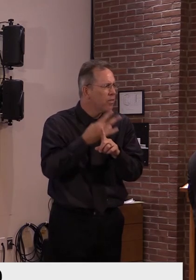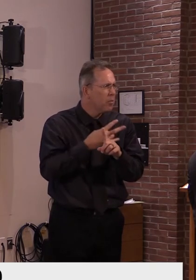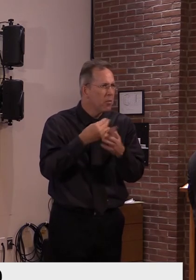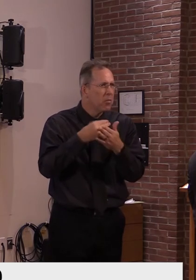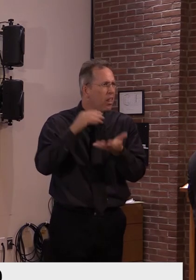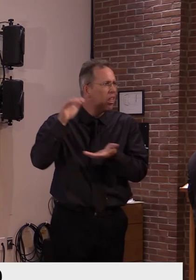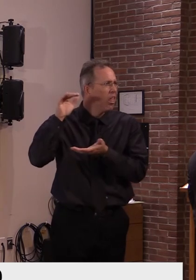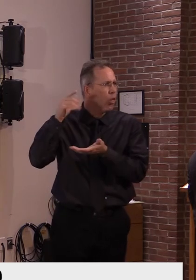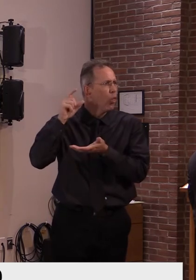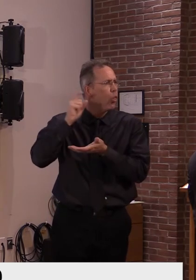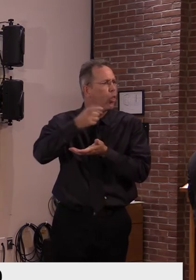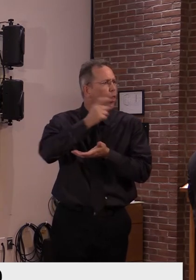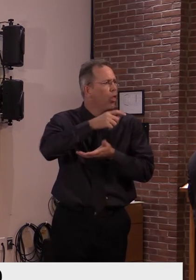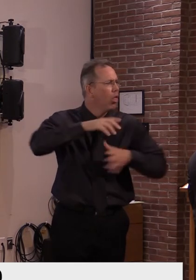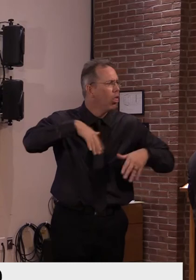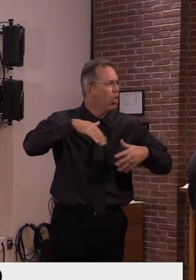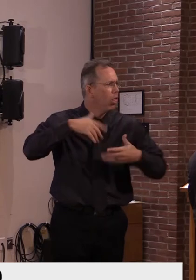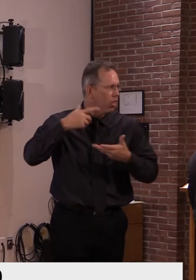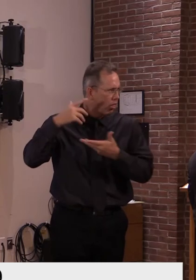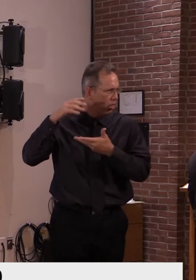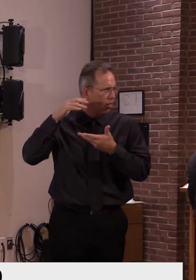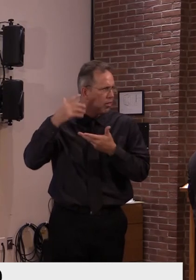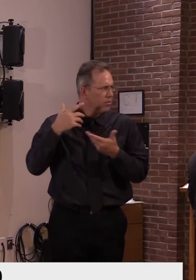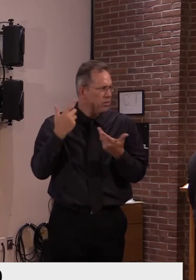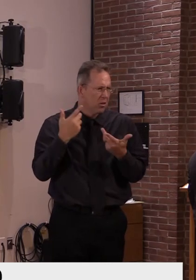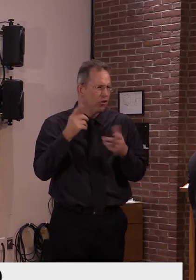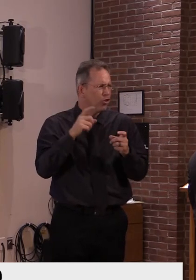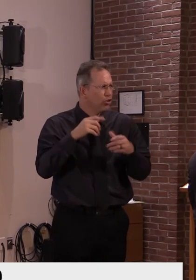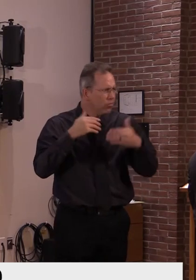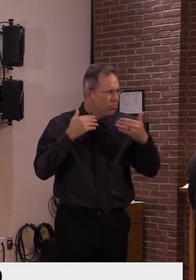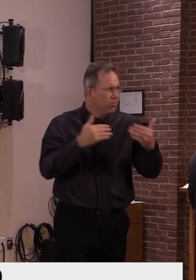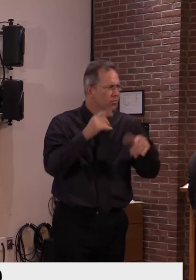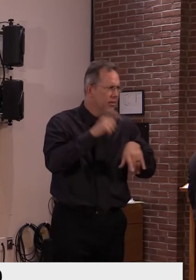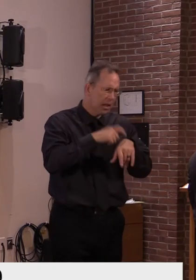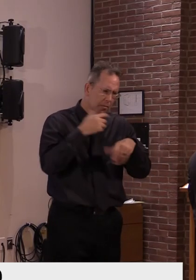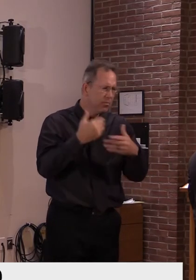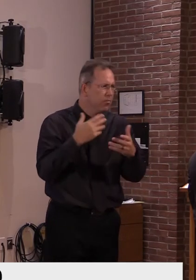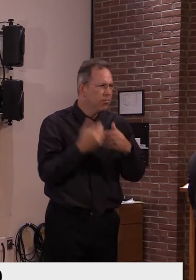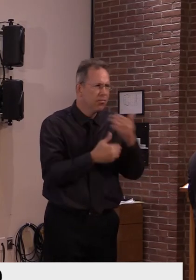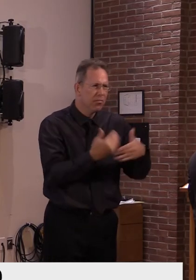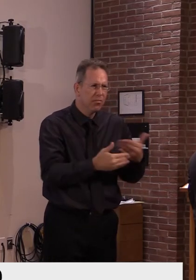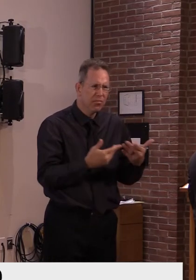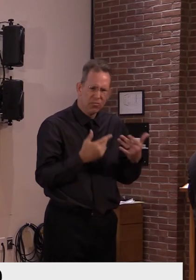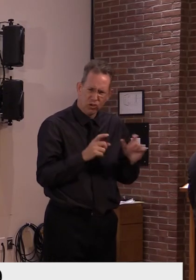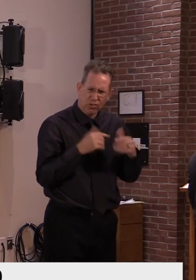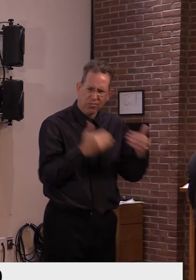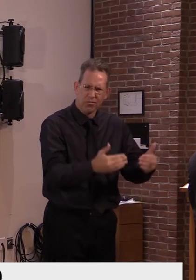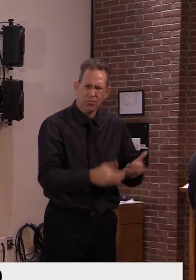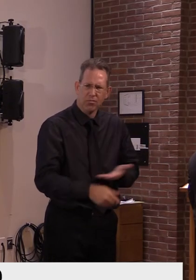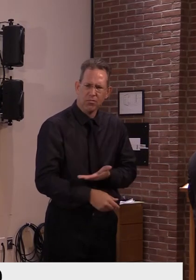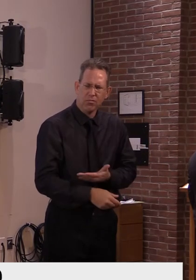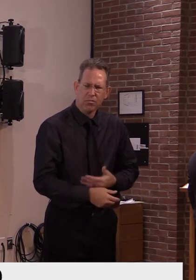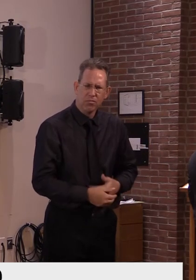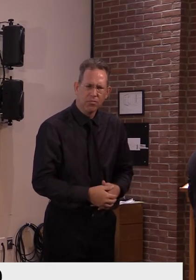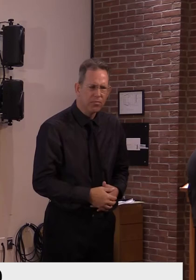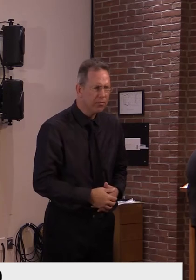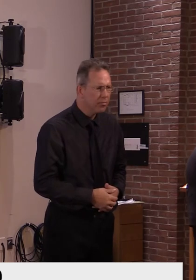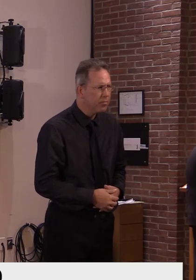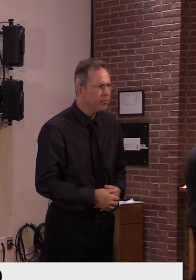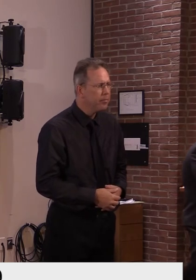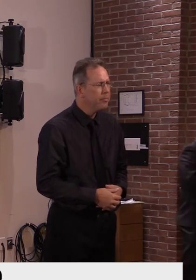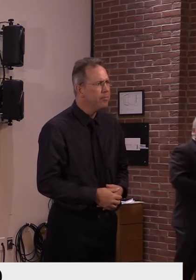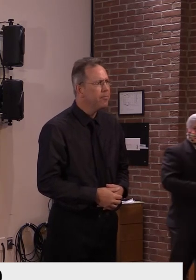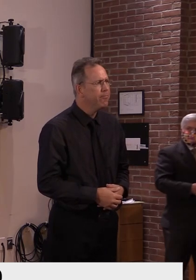It is too, but are you taking any steps now to change the way things are being handled there? Yeah, again, and you know, let's,